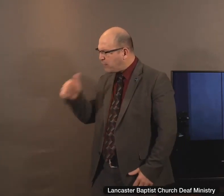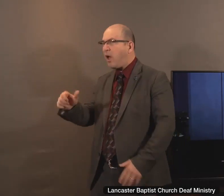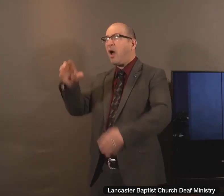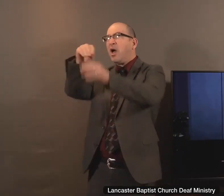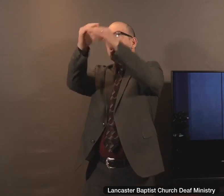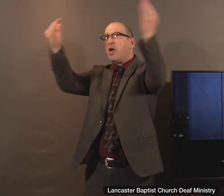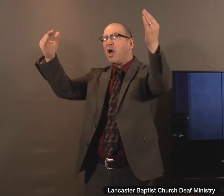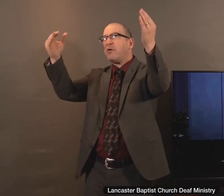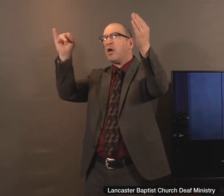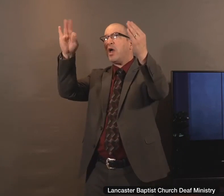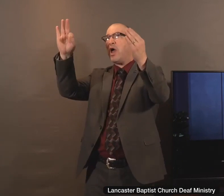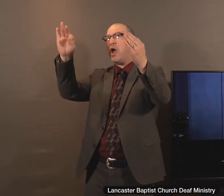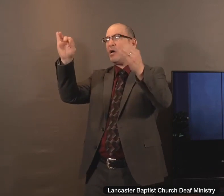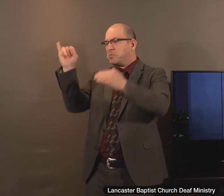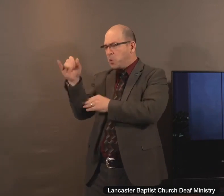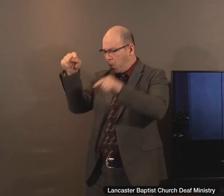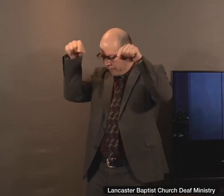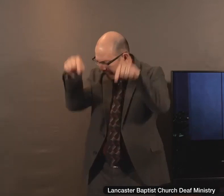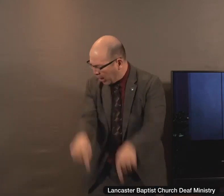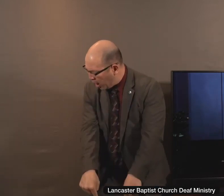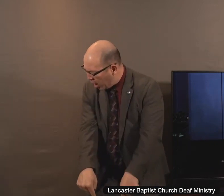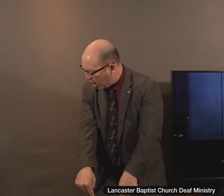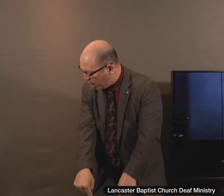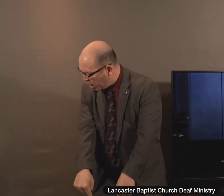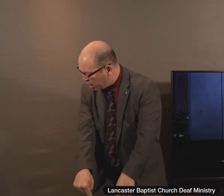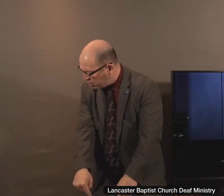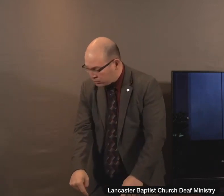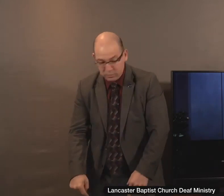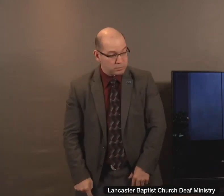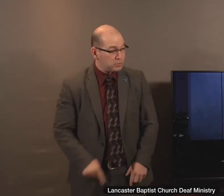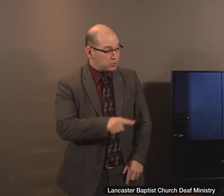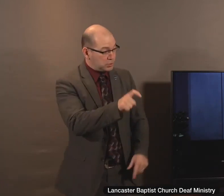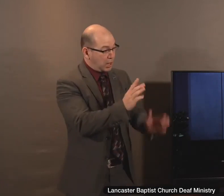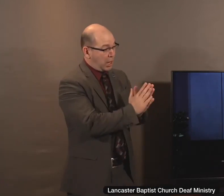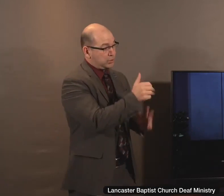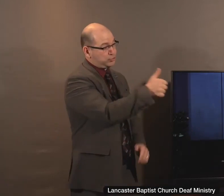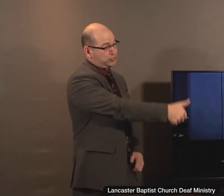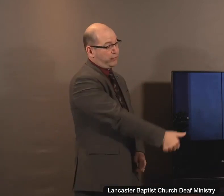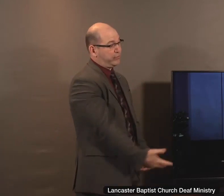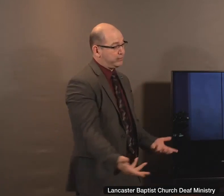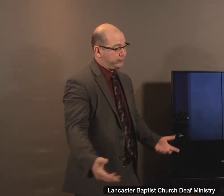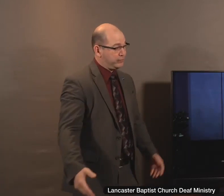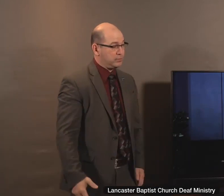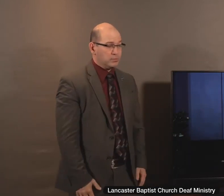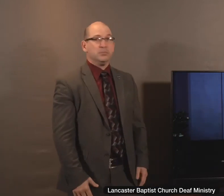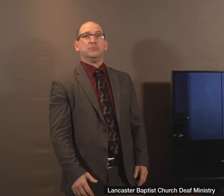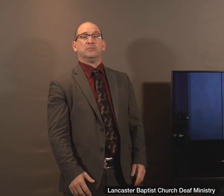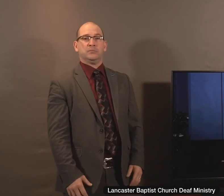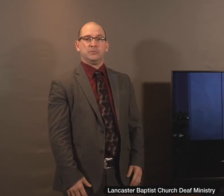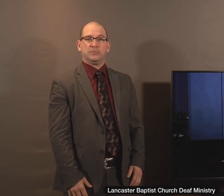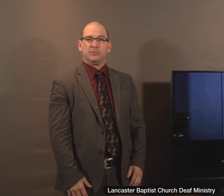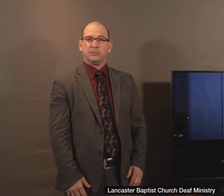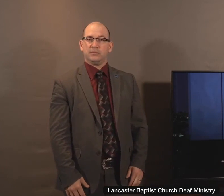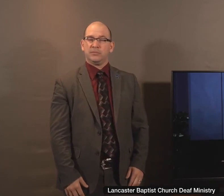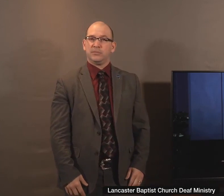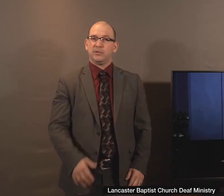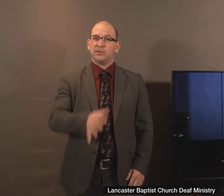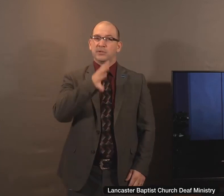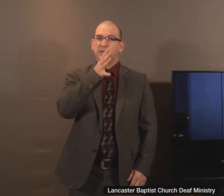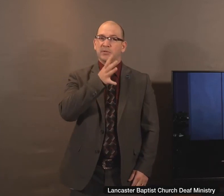what if he isn't in heaven? Then she said, you'll have to ask him. You see, she was a woman who had her confidence